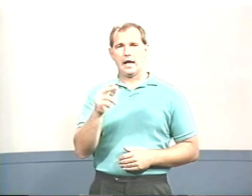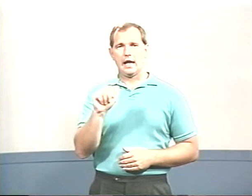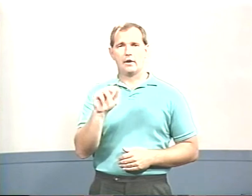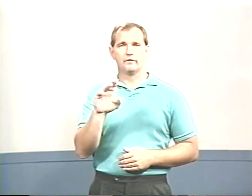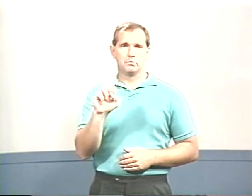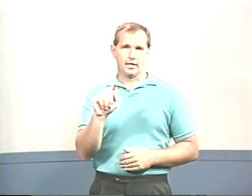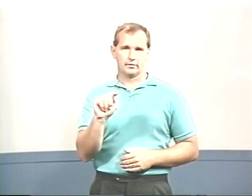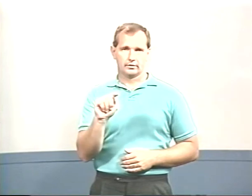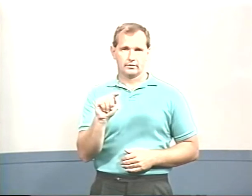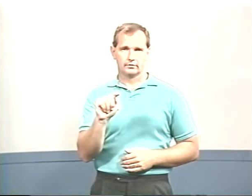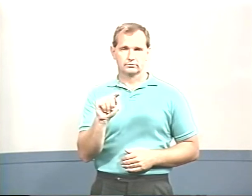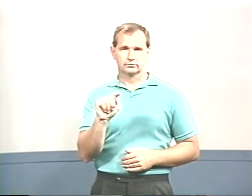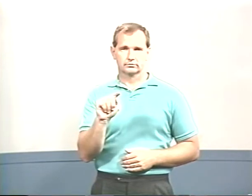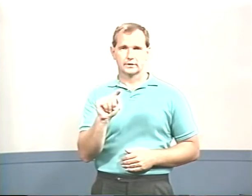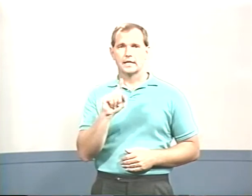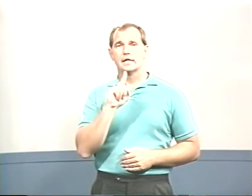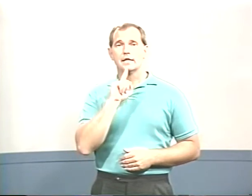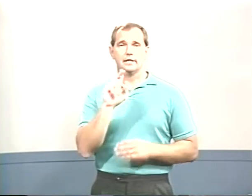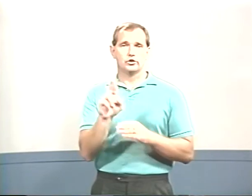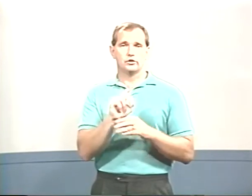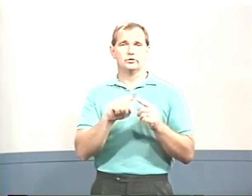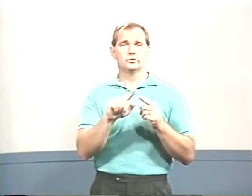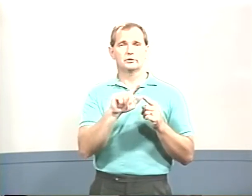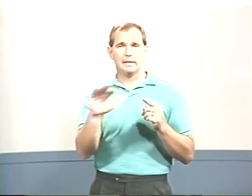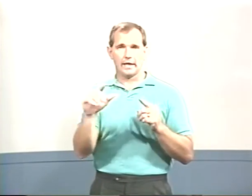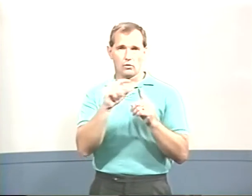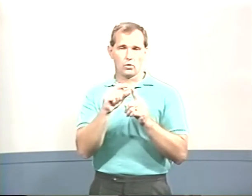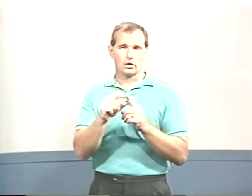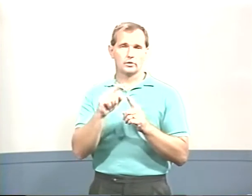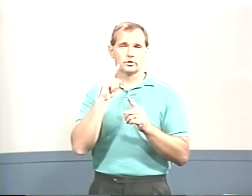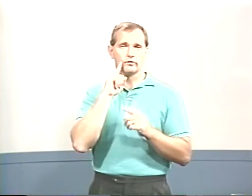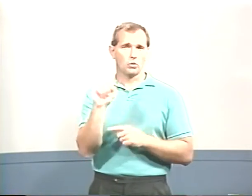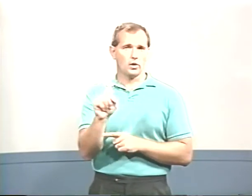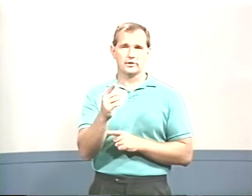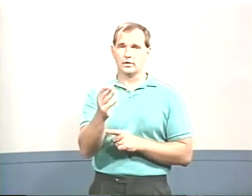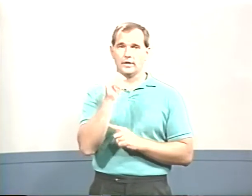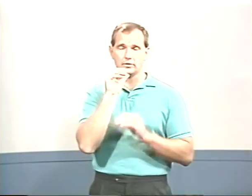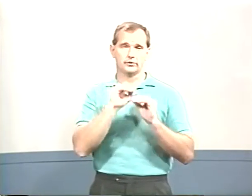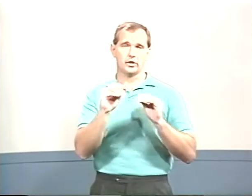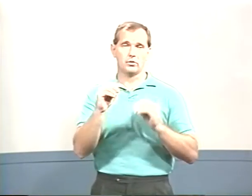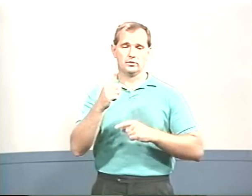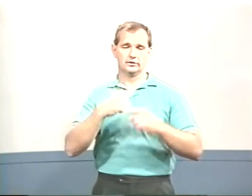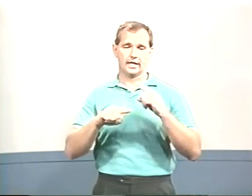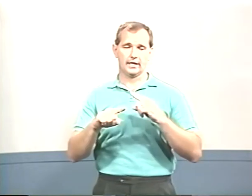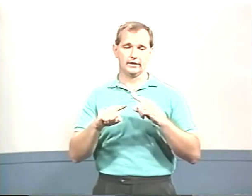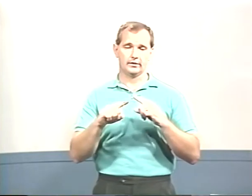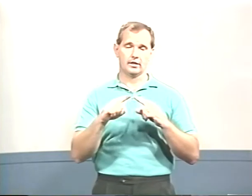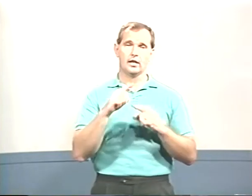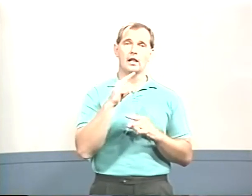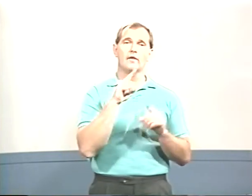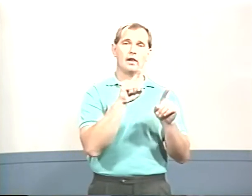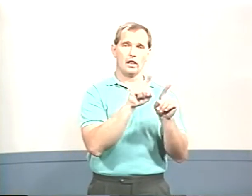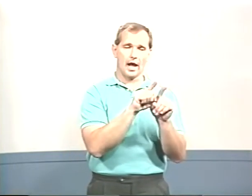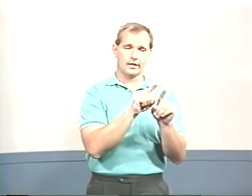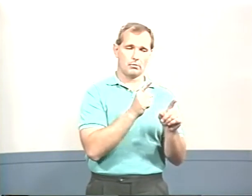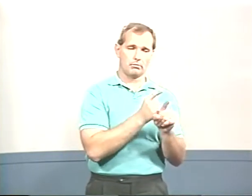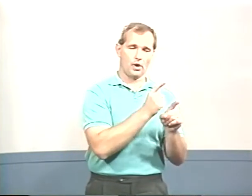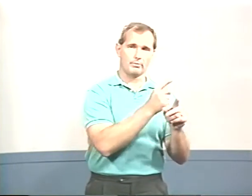Alphabet. It is used to spell out words for which there is no sign, like proper